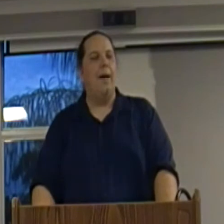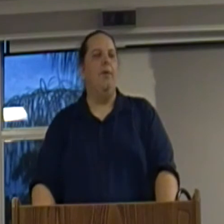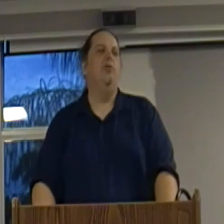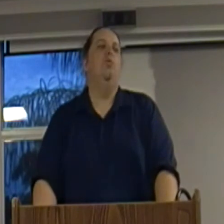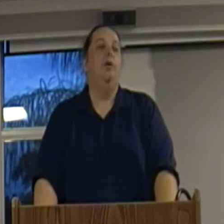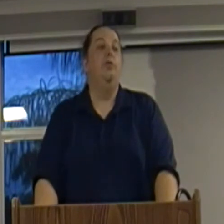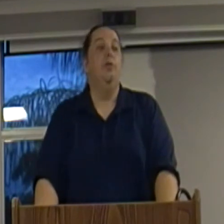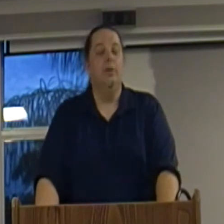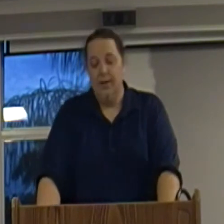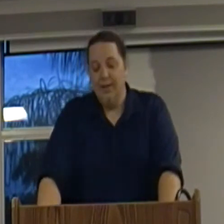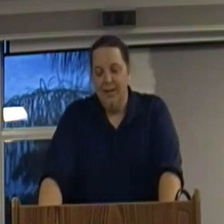Capitalism 102.